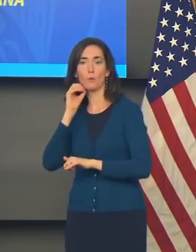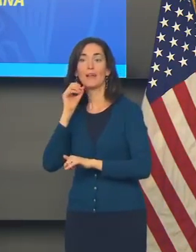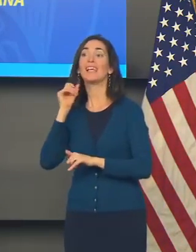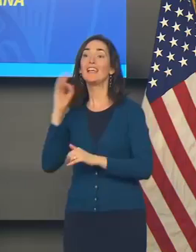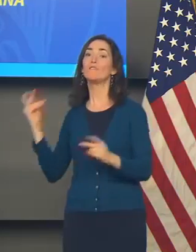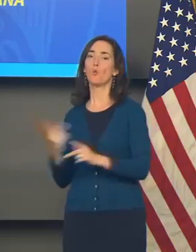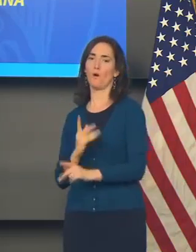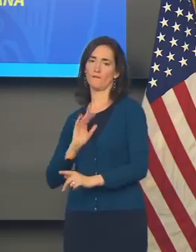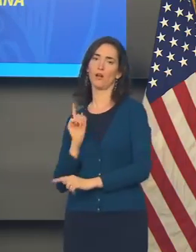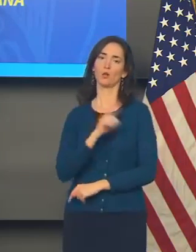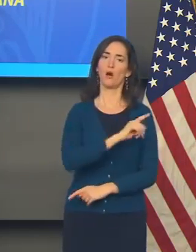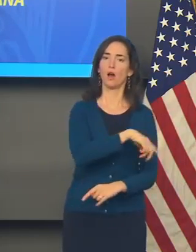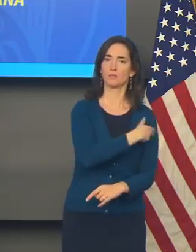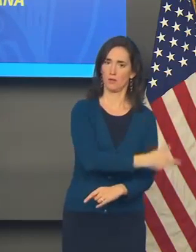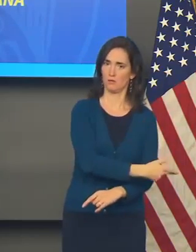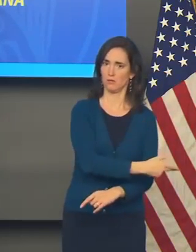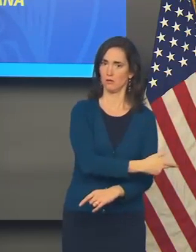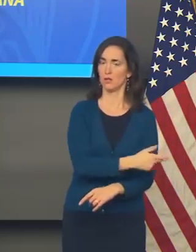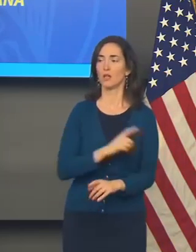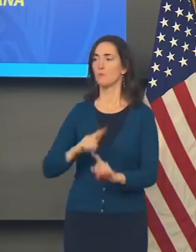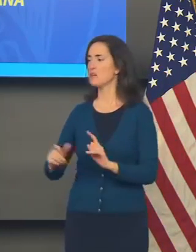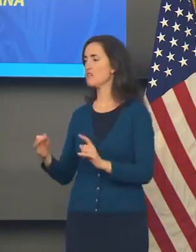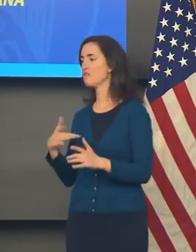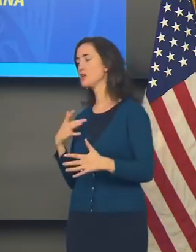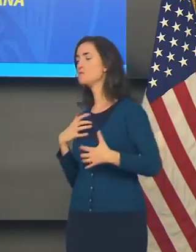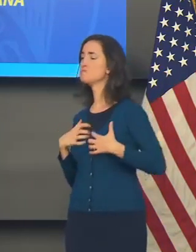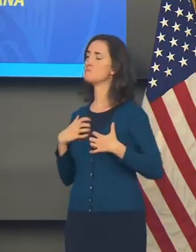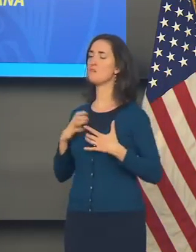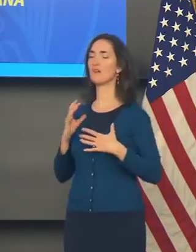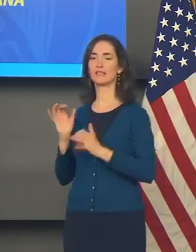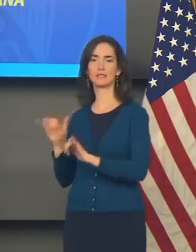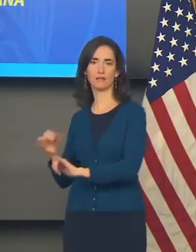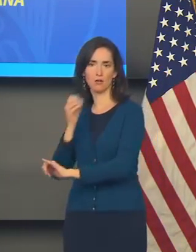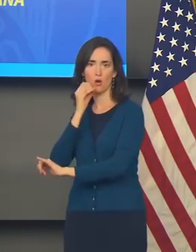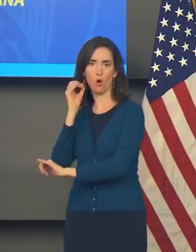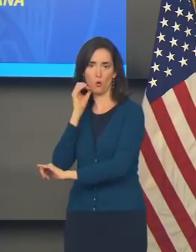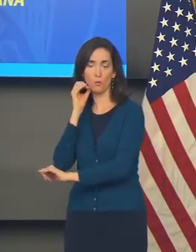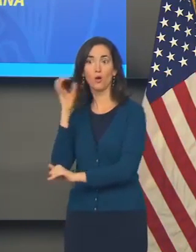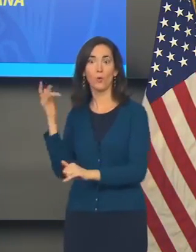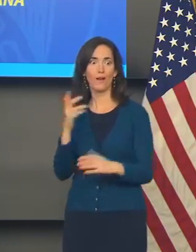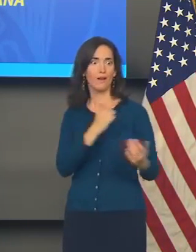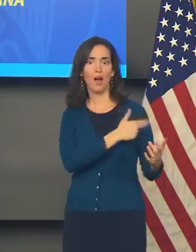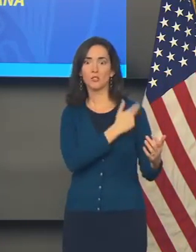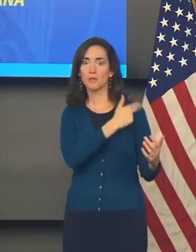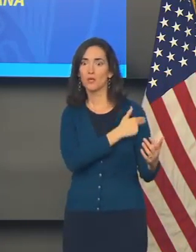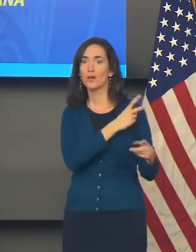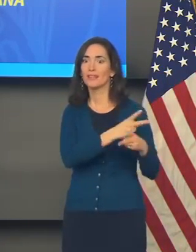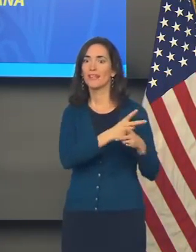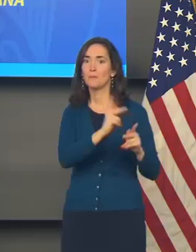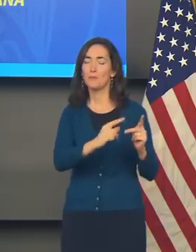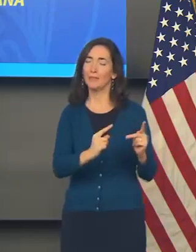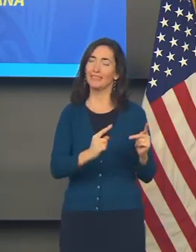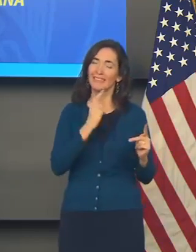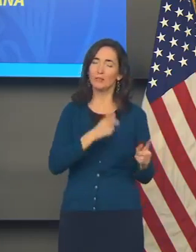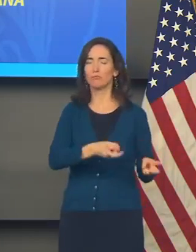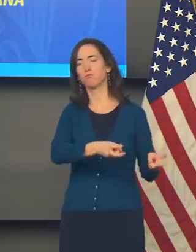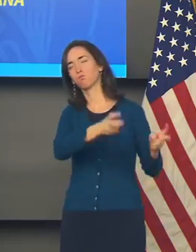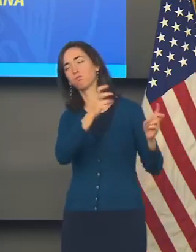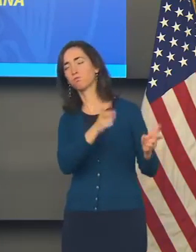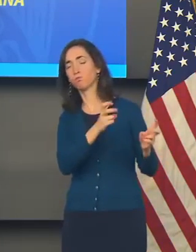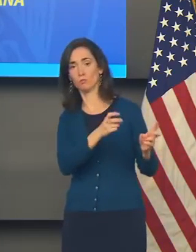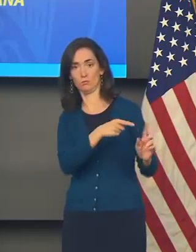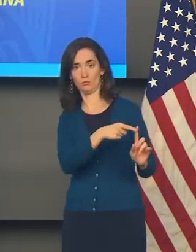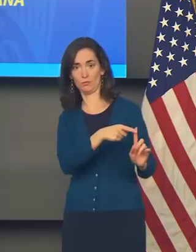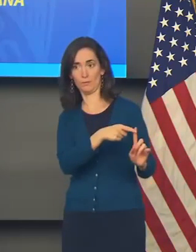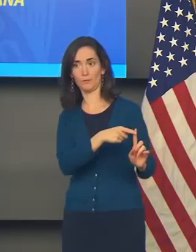Particularly to preserve the ability of hospitals to care for people that are more acute, more severe. If you